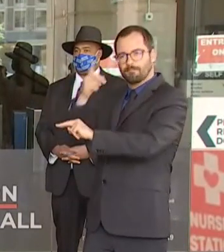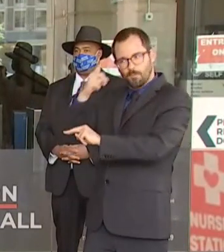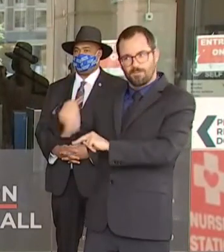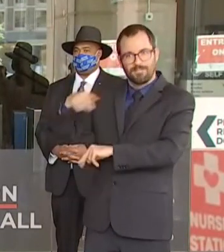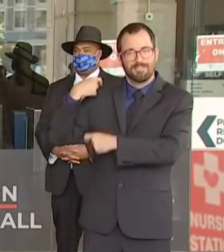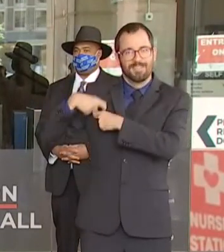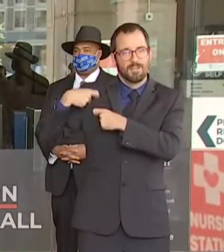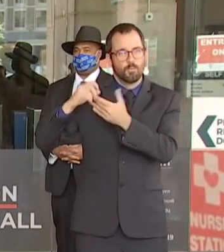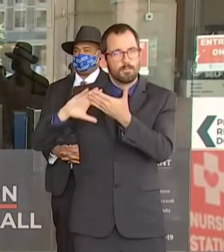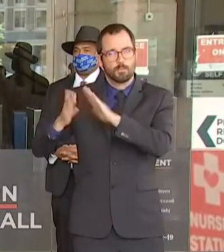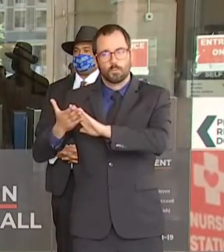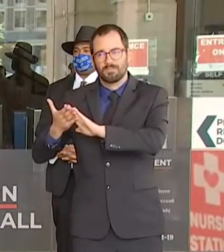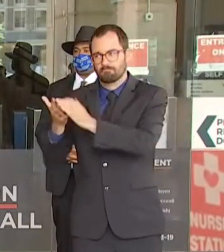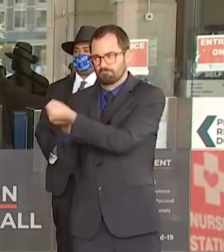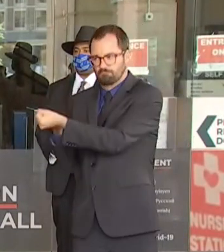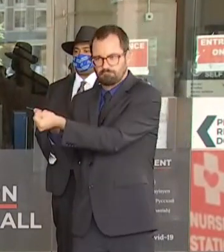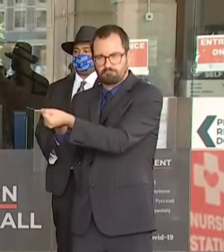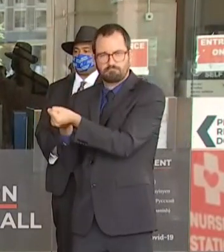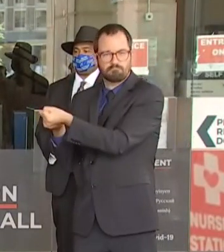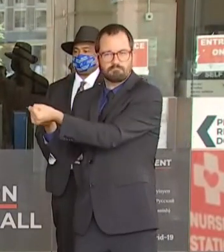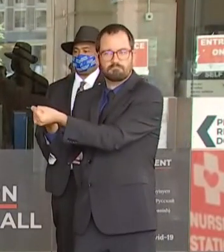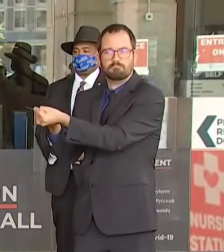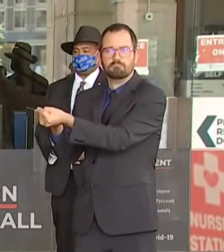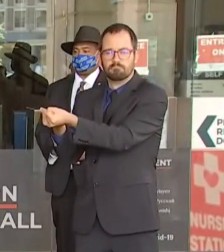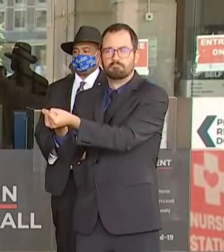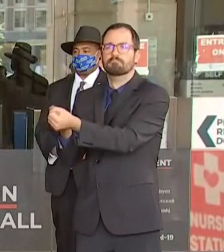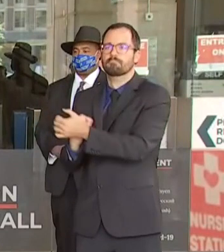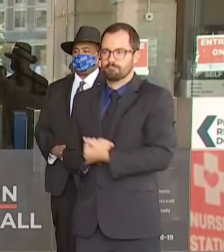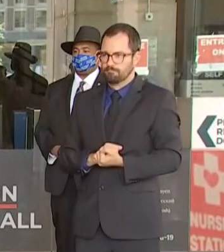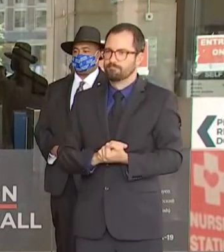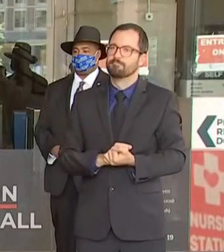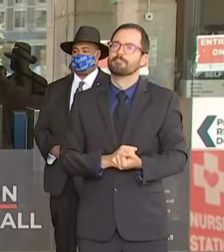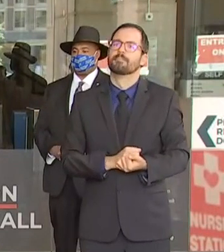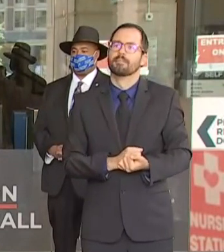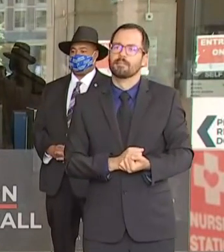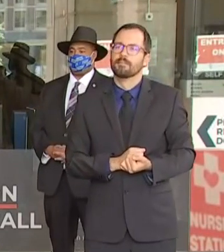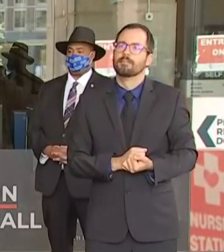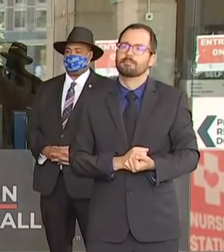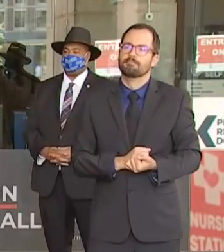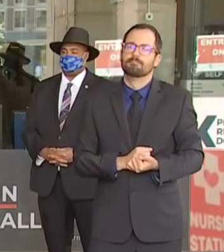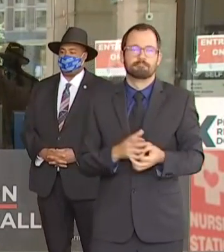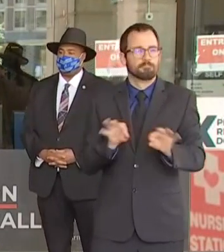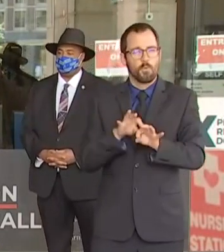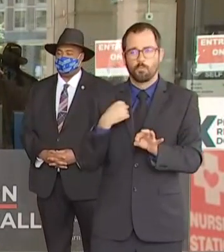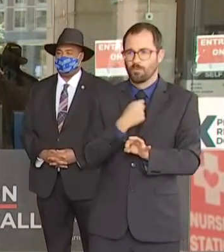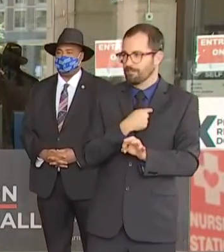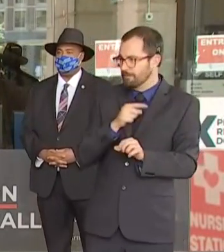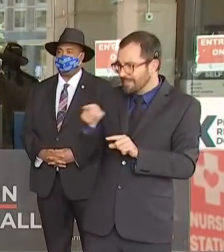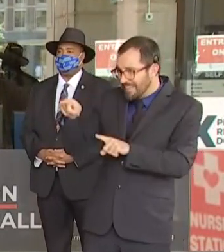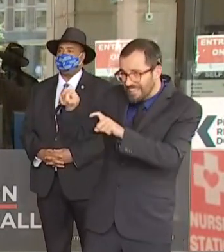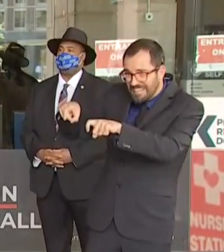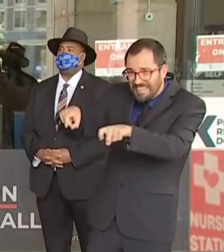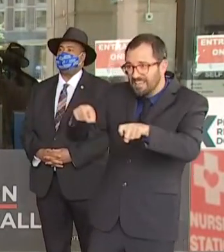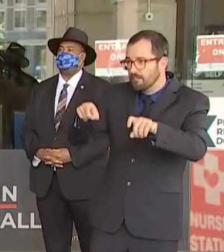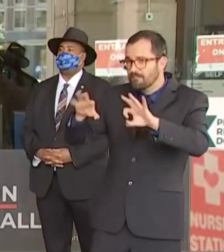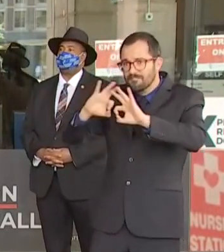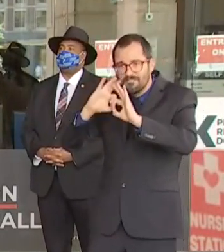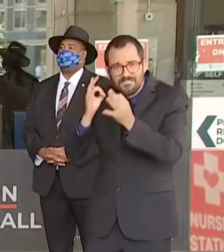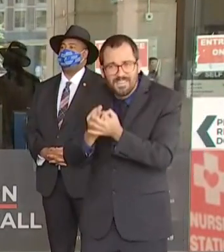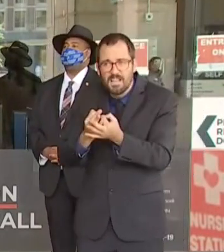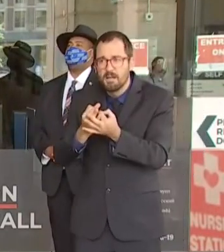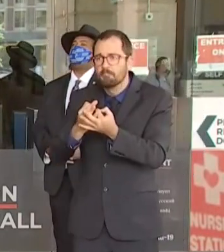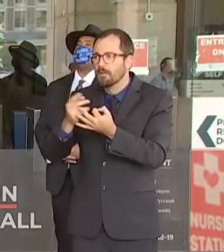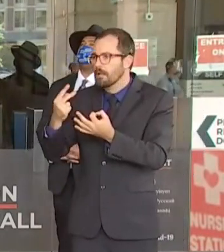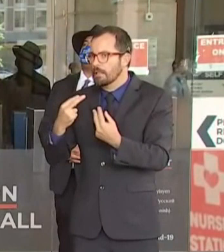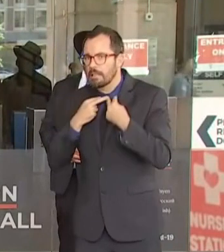getting testing to where it's needed, reaching the families and individuals who face barriers and provide them with